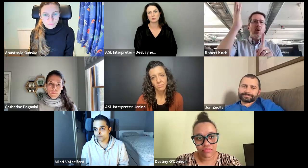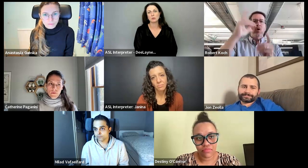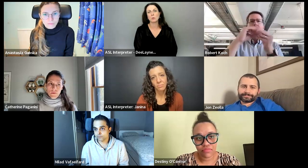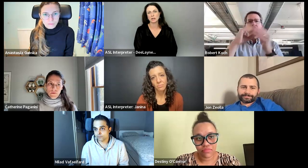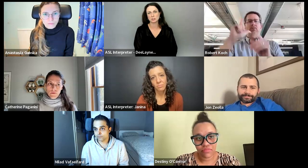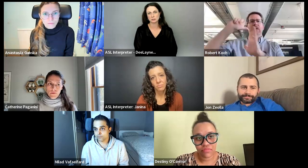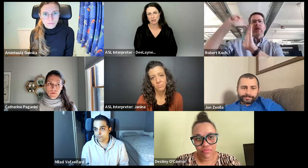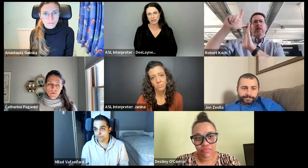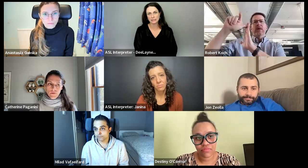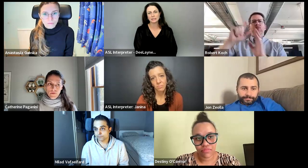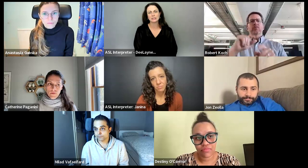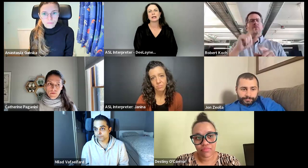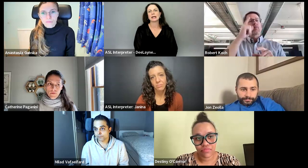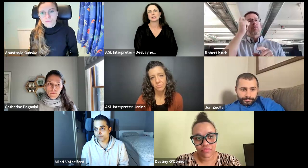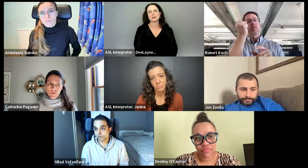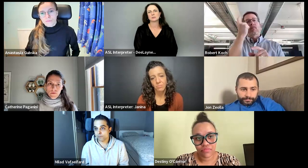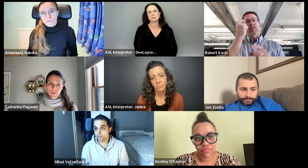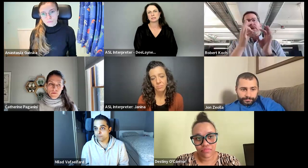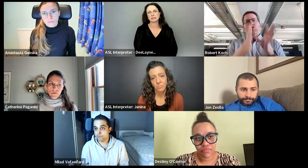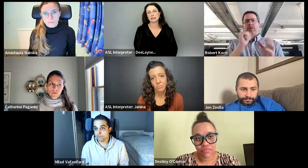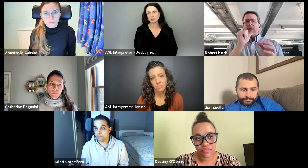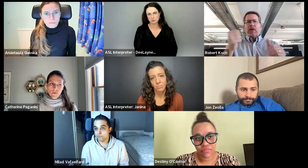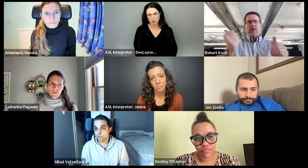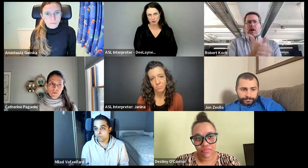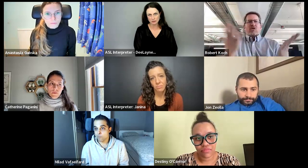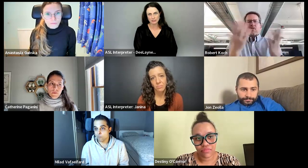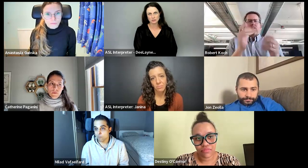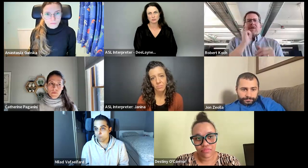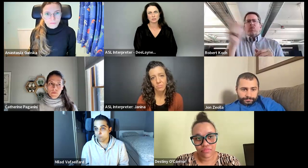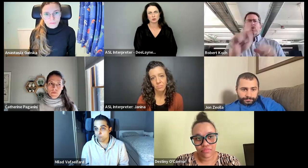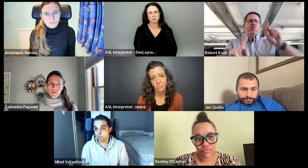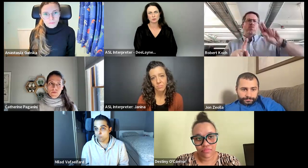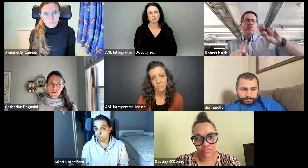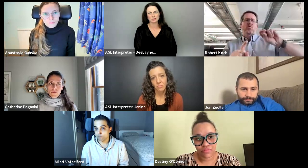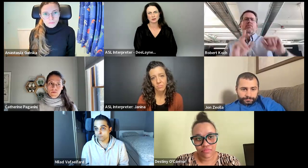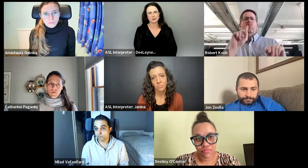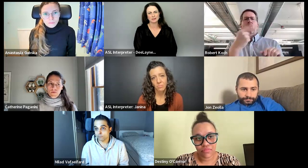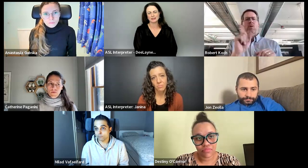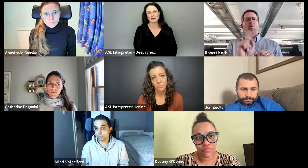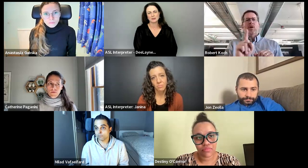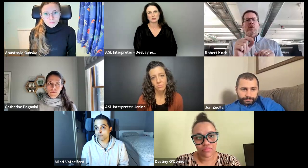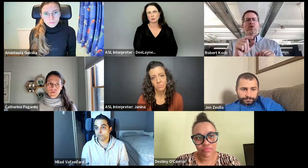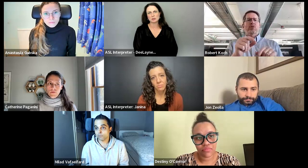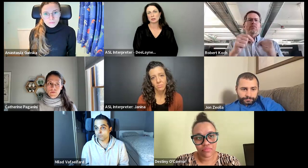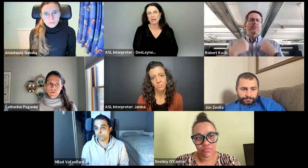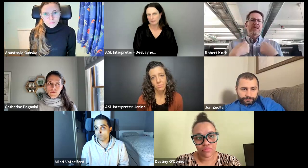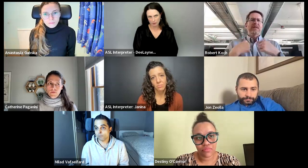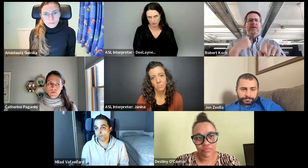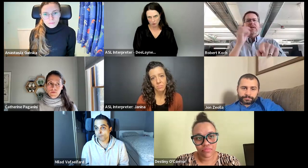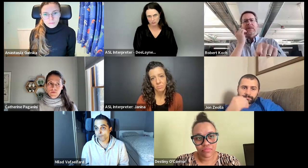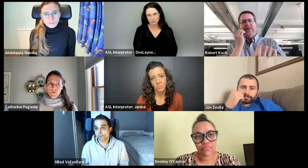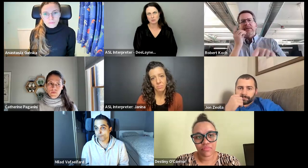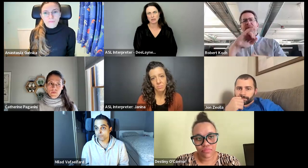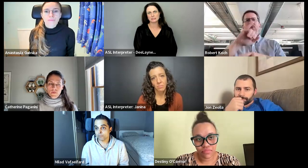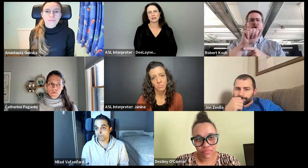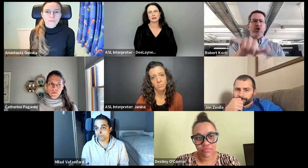it could be watched online. And it could be seen later as well. And so, the interpreters, you know, the interpreters are going to be everywhere,